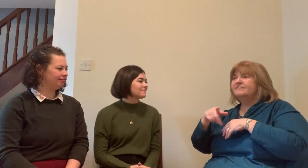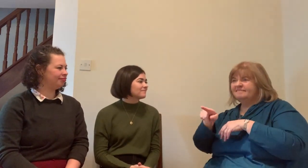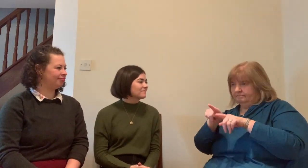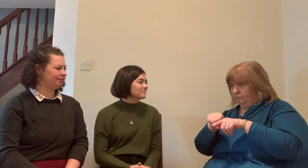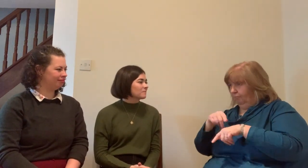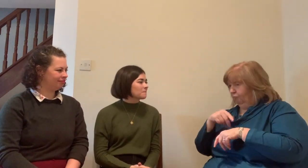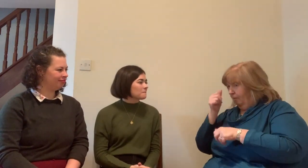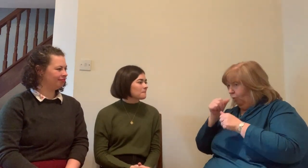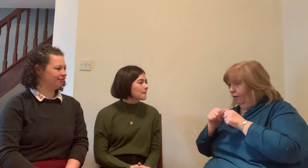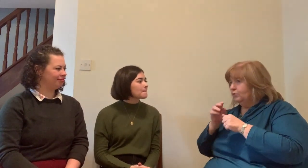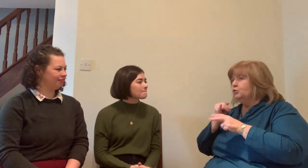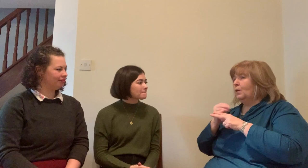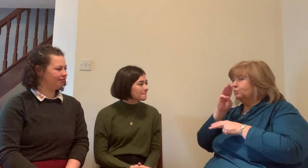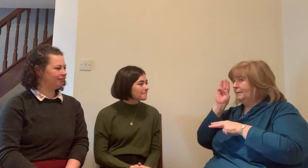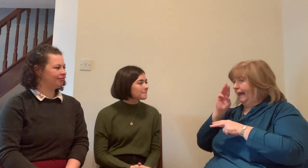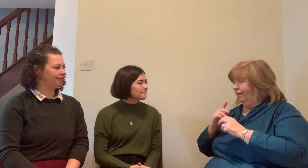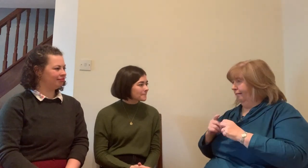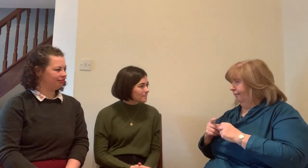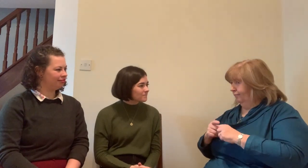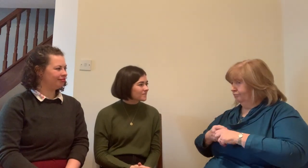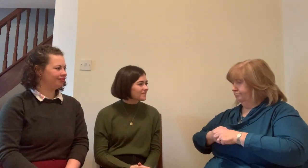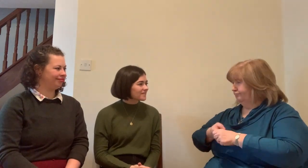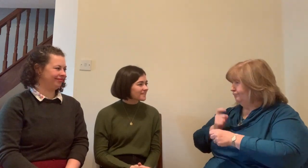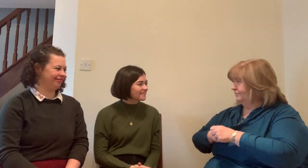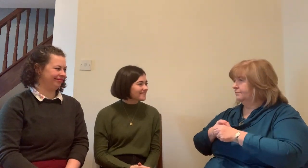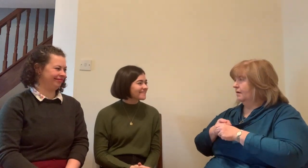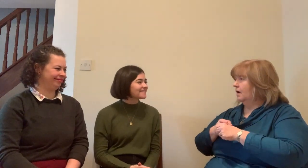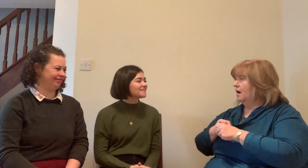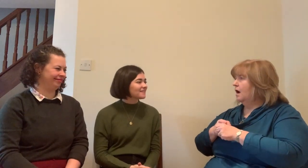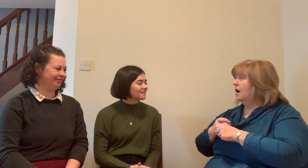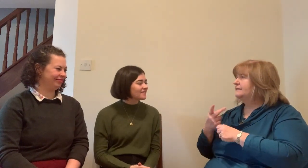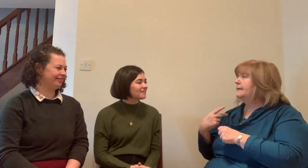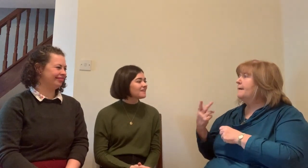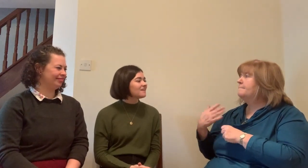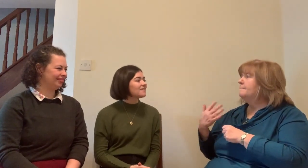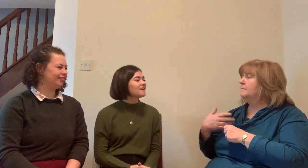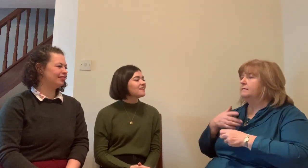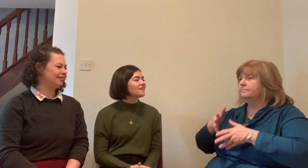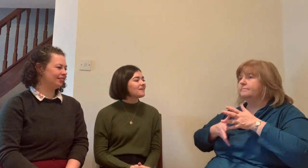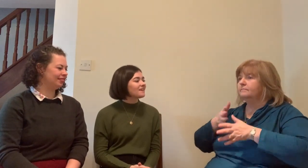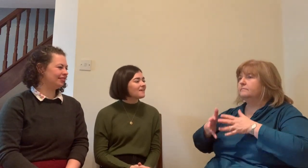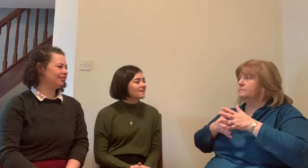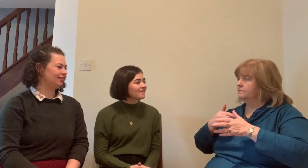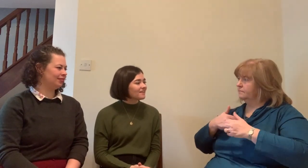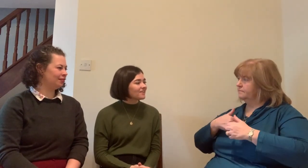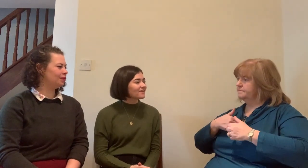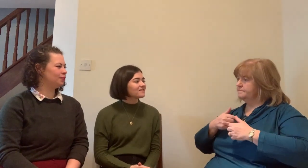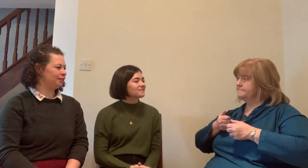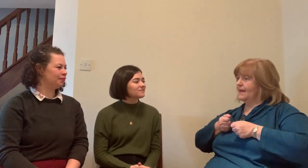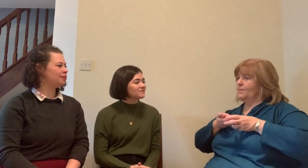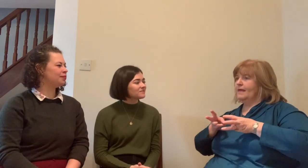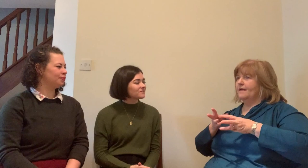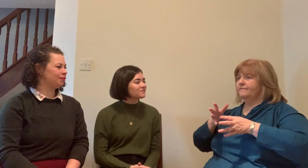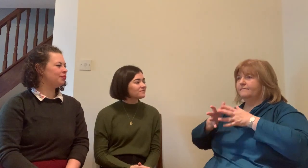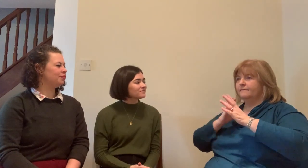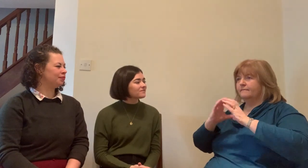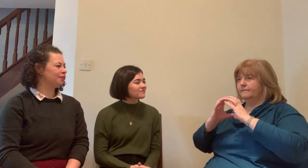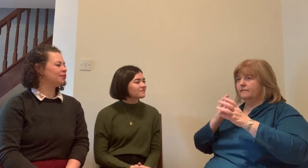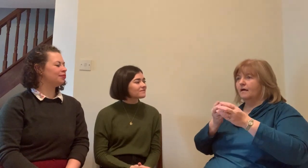psychologist the guards a detective whatever it may be it's really important that they view the interpreting team as a team